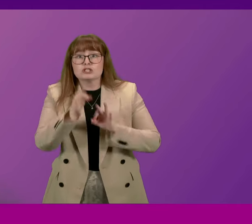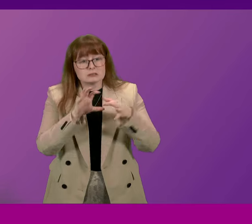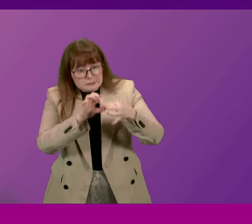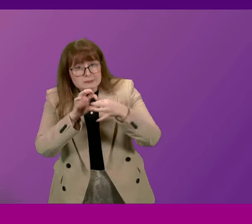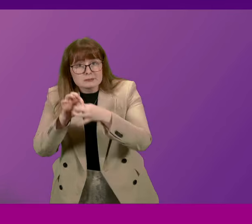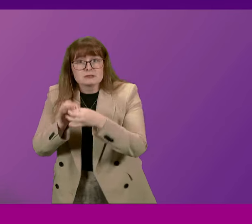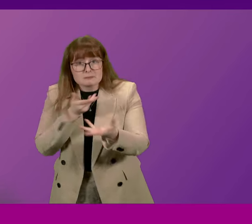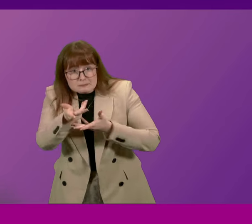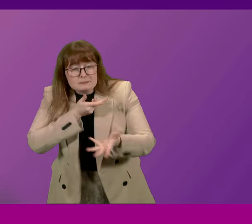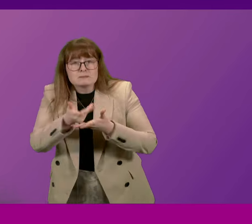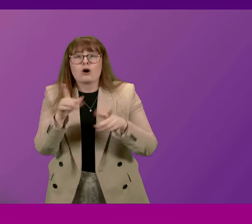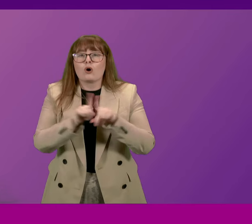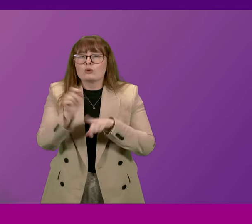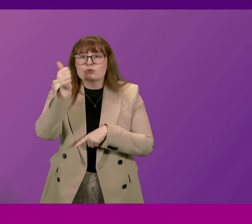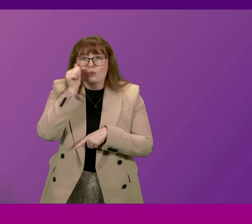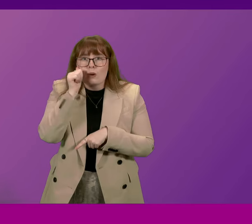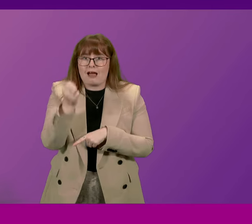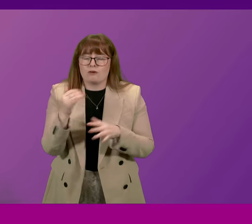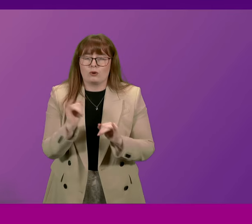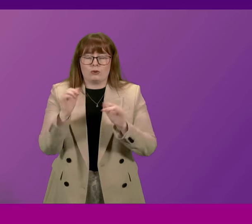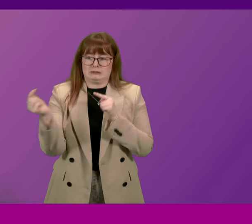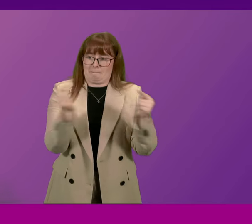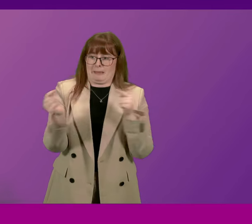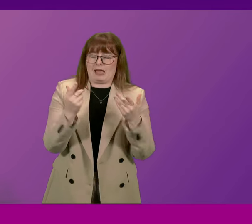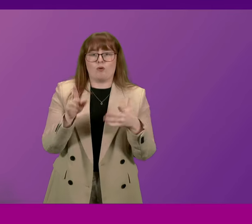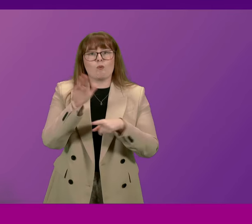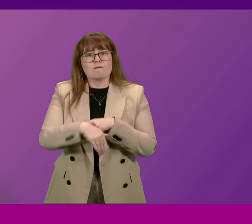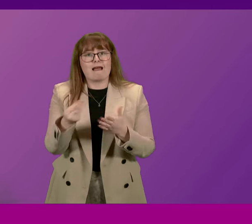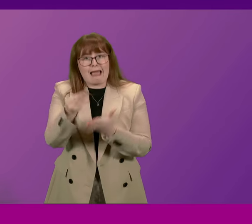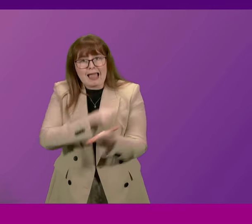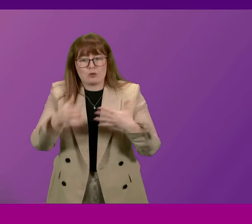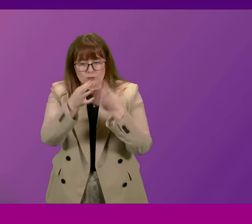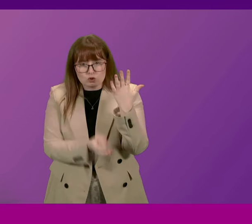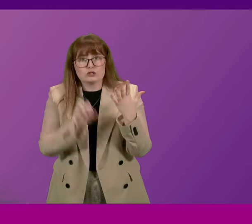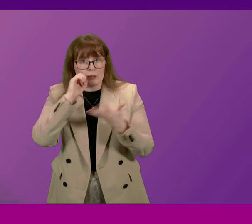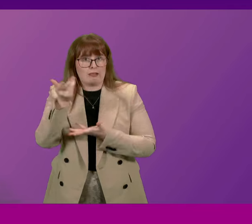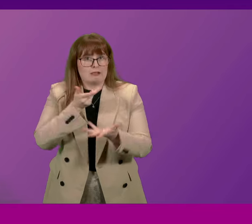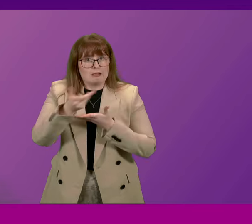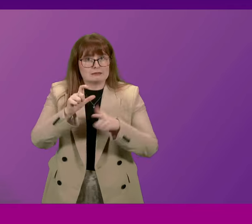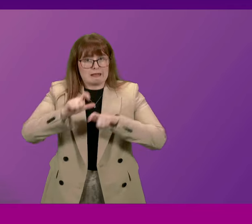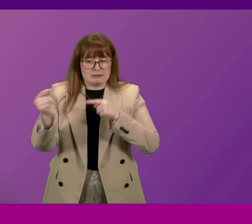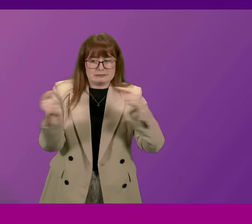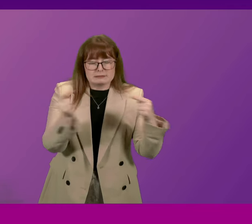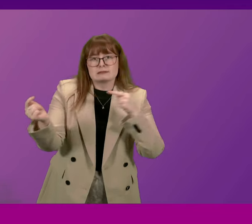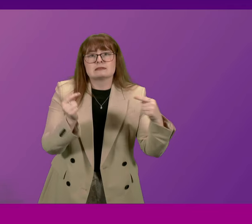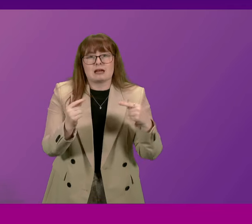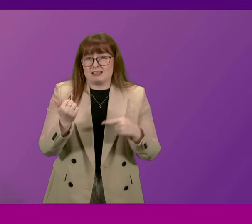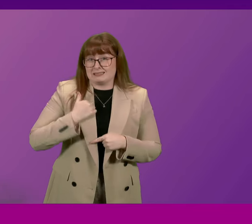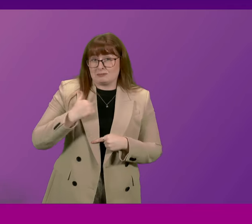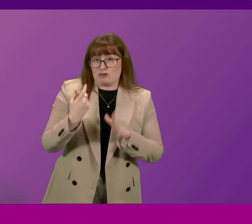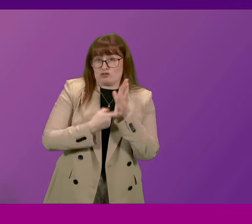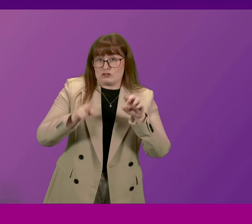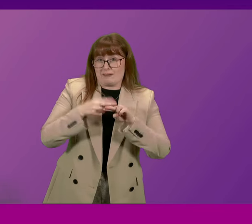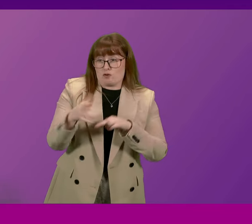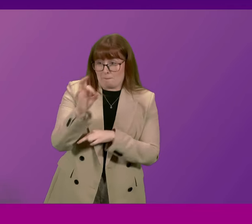understand also there's a vibrant debate about economic choices to be made. And I suspect Russell Finlay, from his